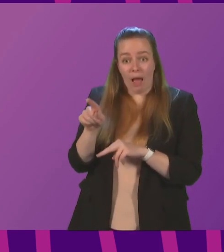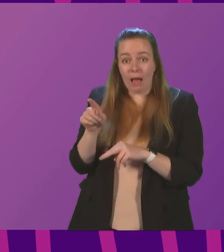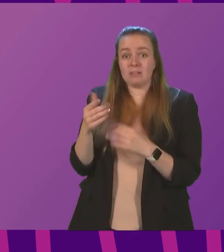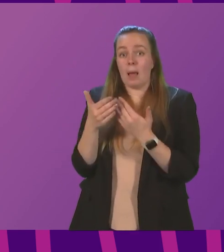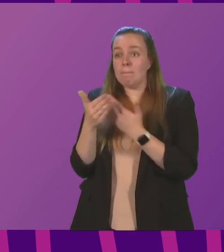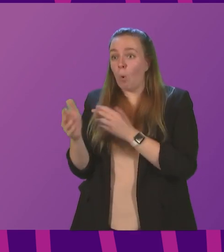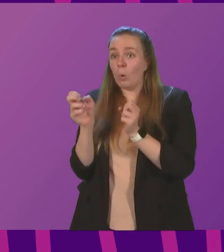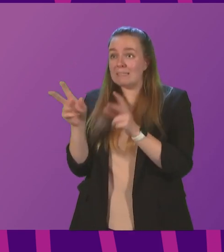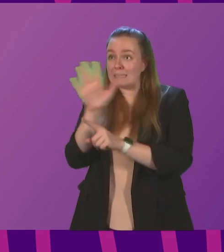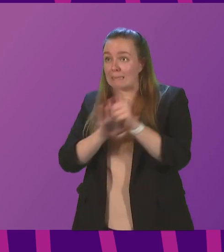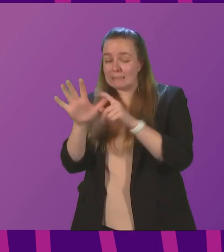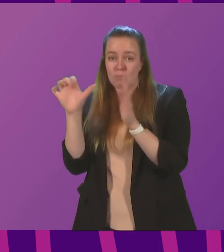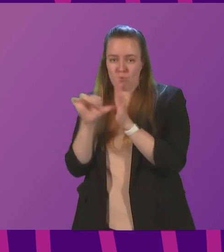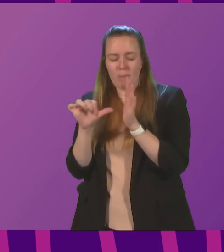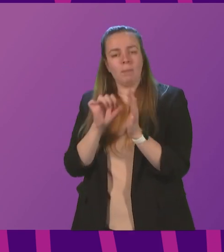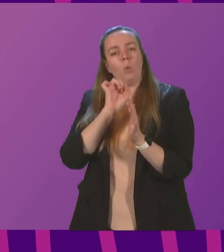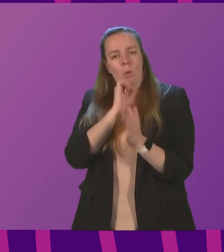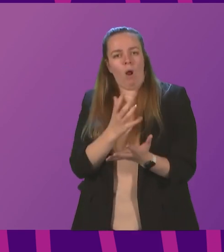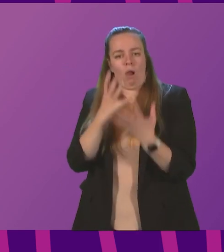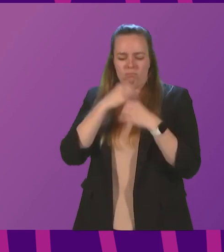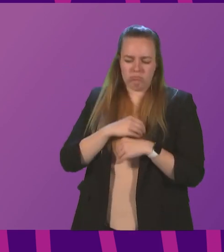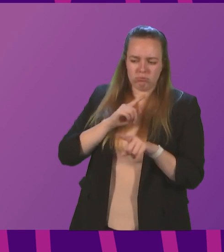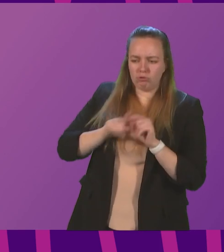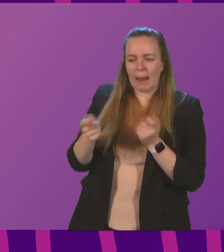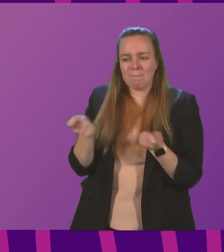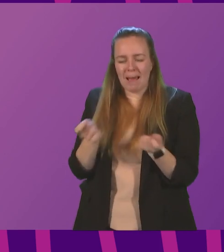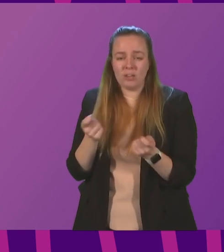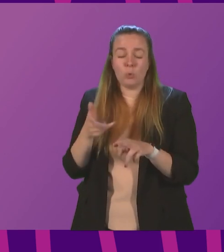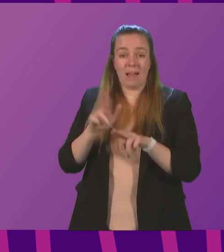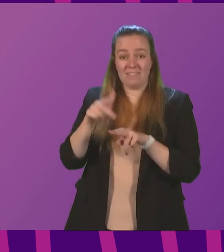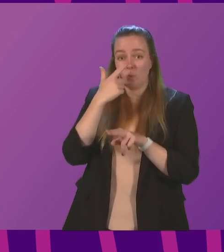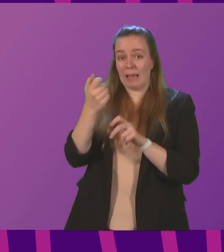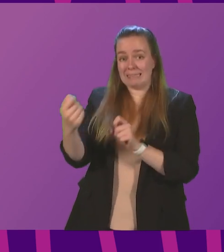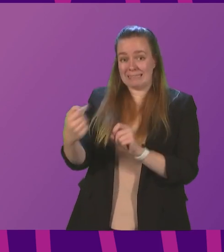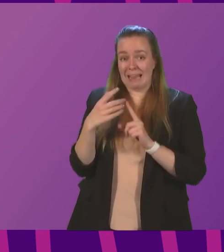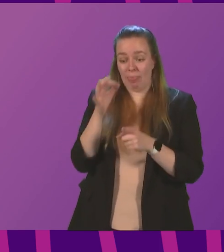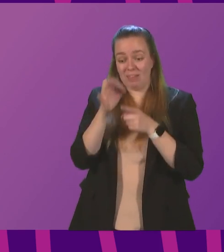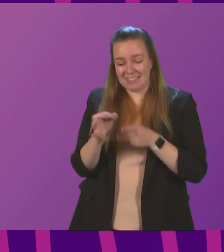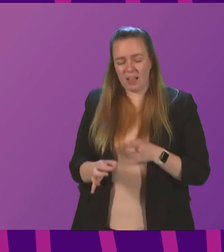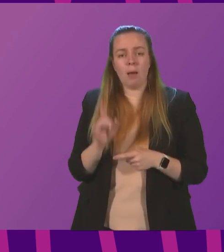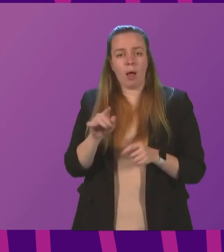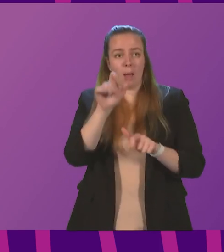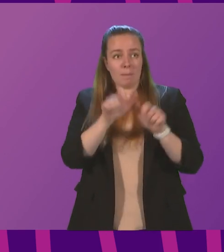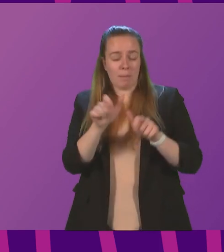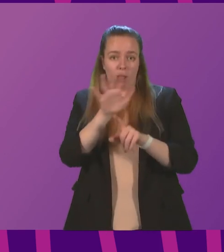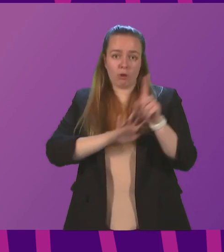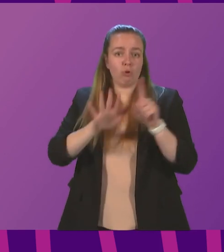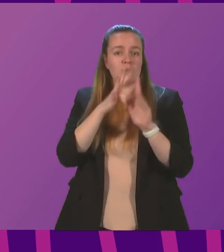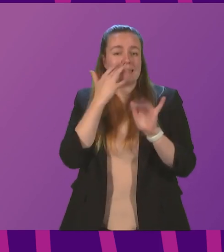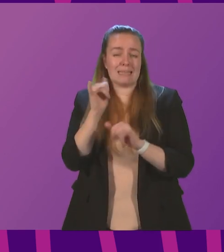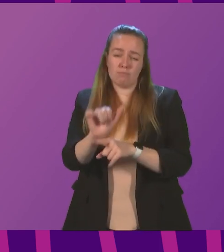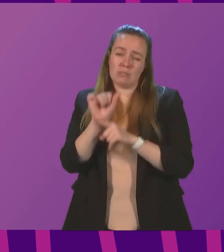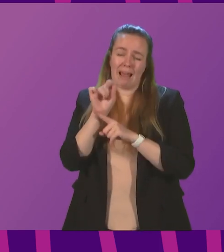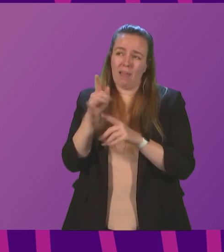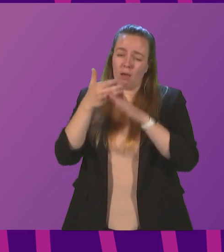more systemic issue, we will take that on board and seek to address that. So if the member can send me the details. But people across tests and protect are working